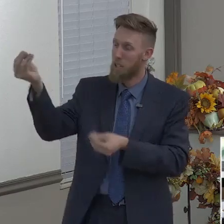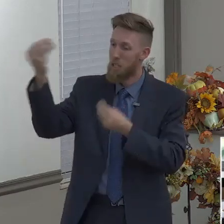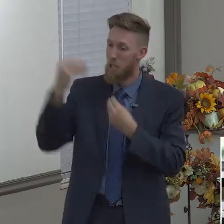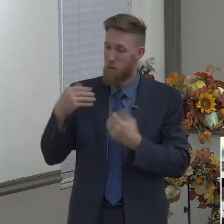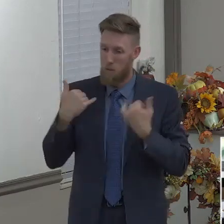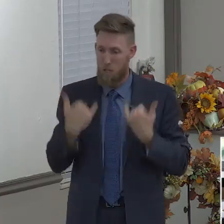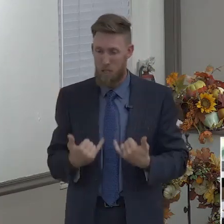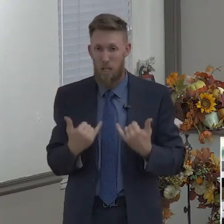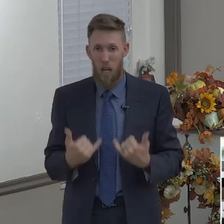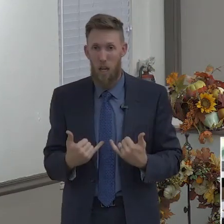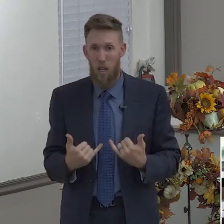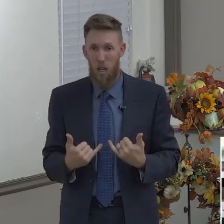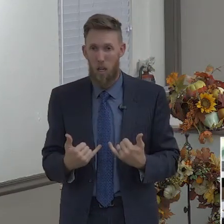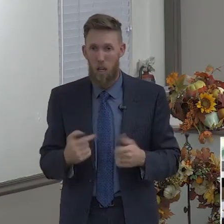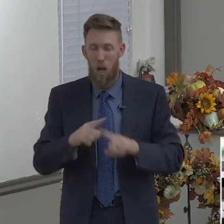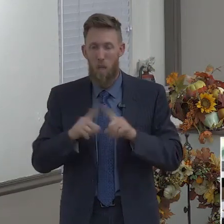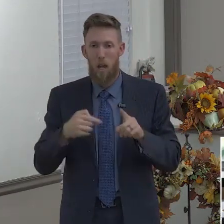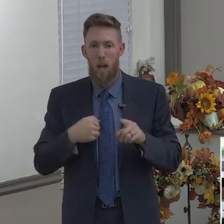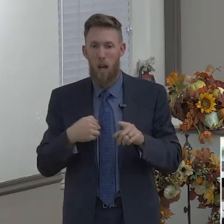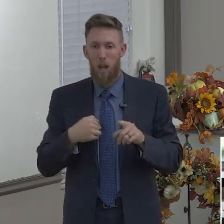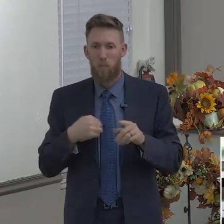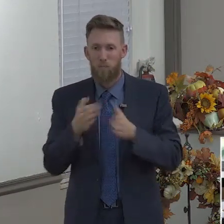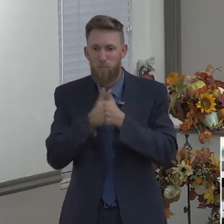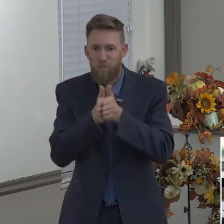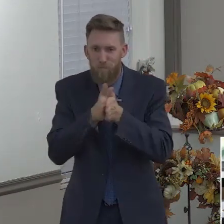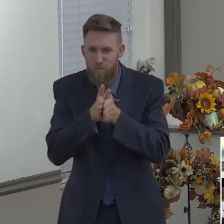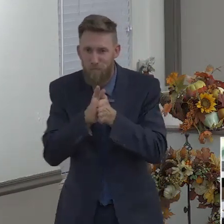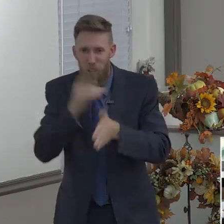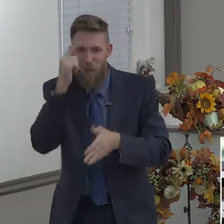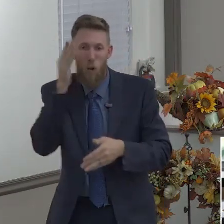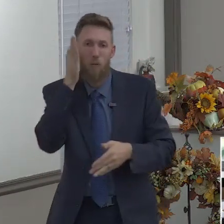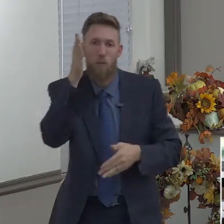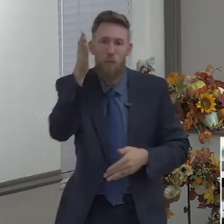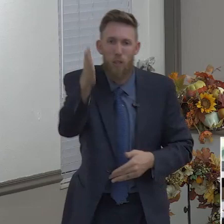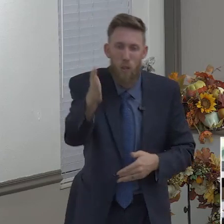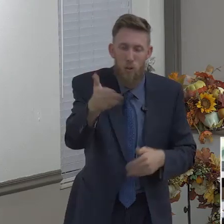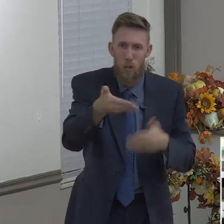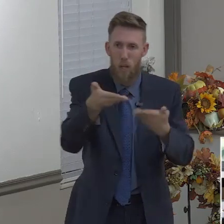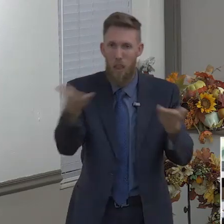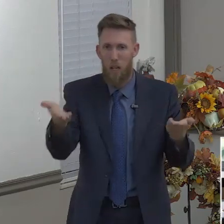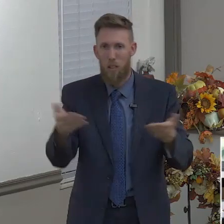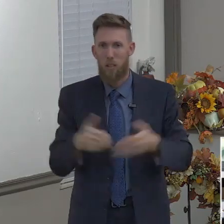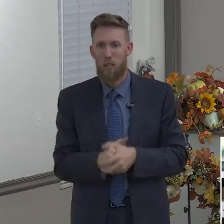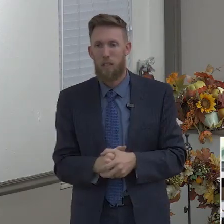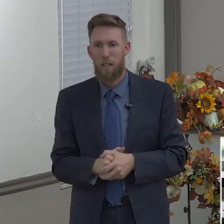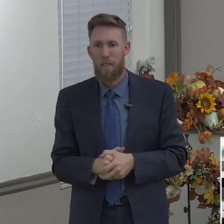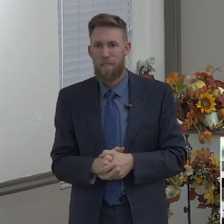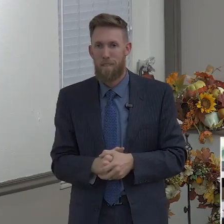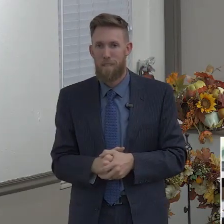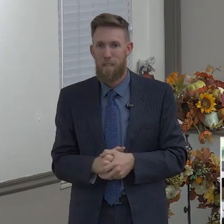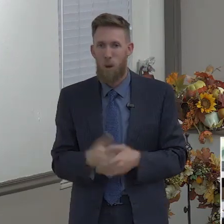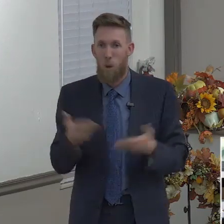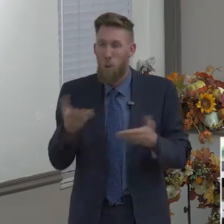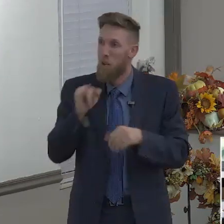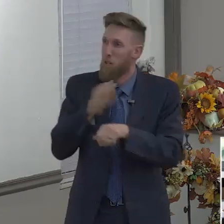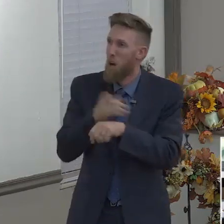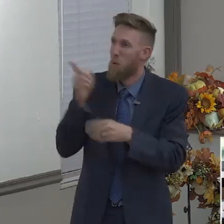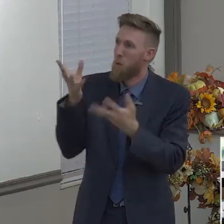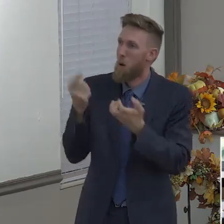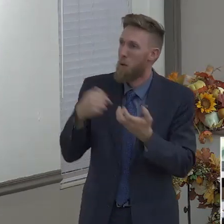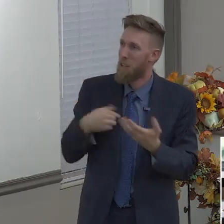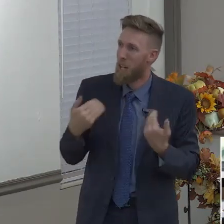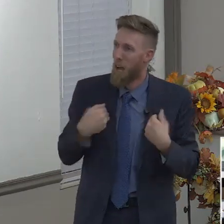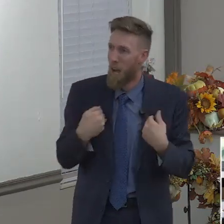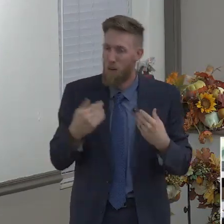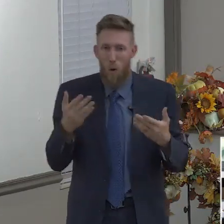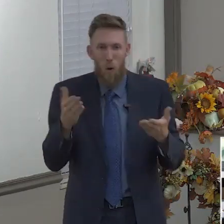What house do you want me to buy? What person, job do you want me to get? Whatever. But then we're neglecting the